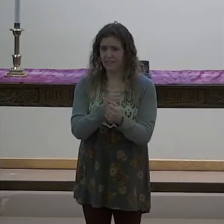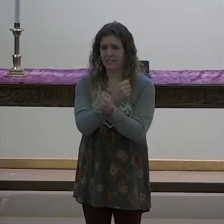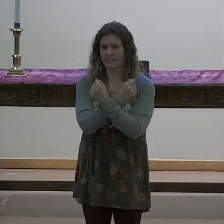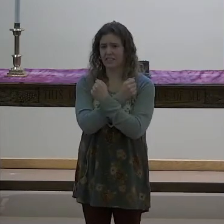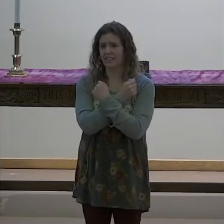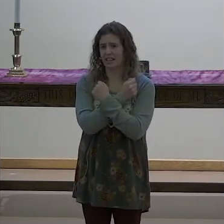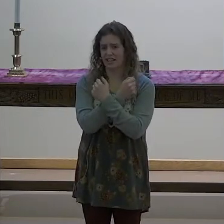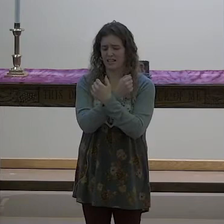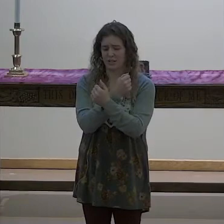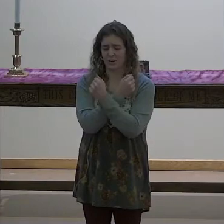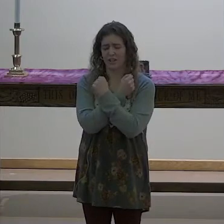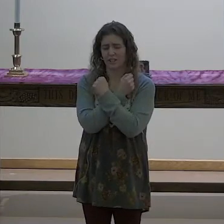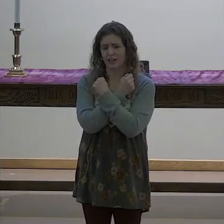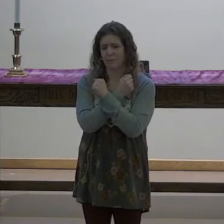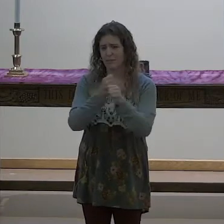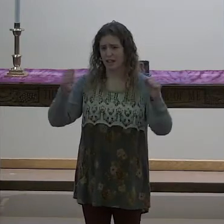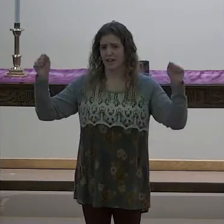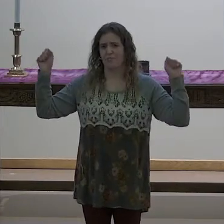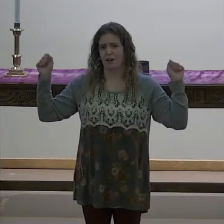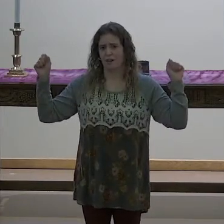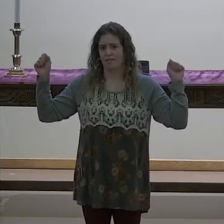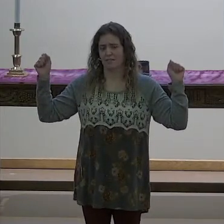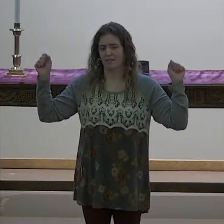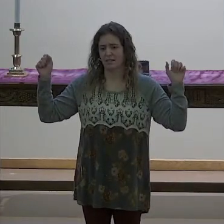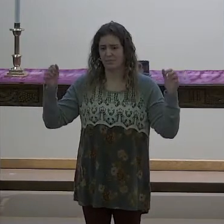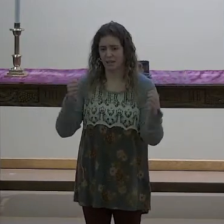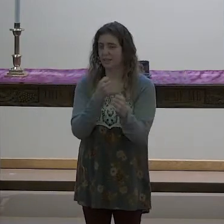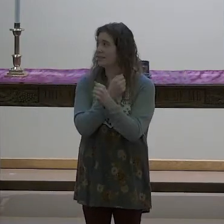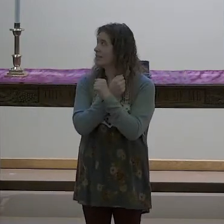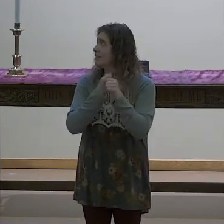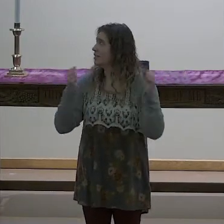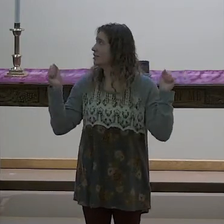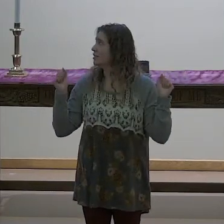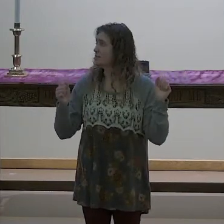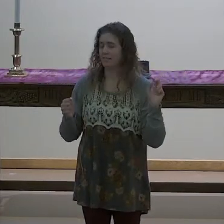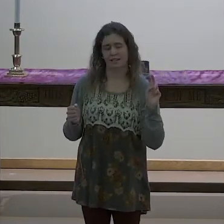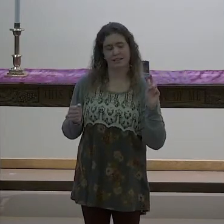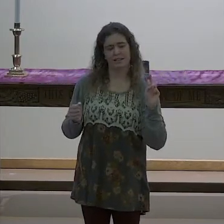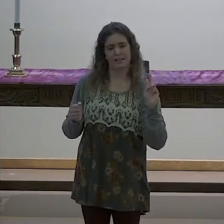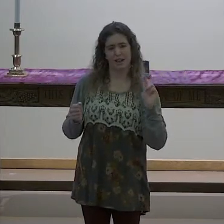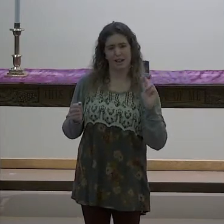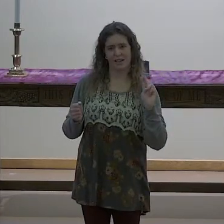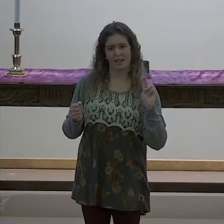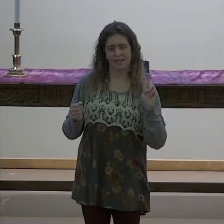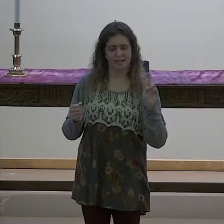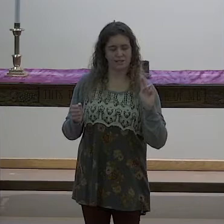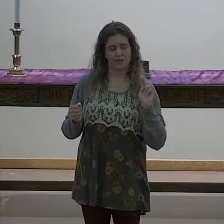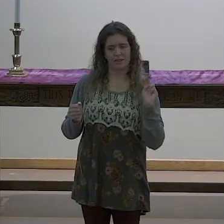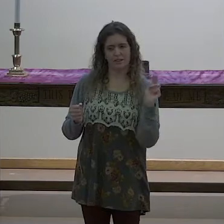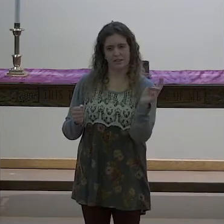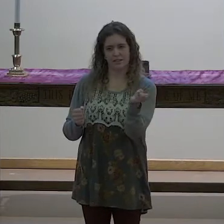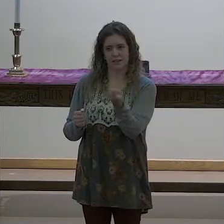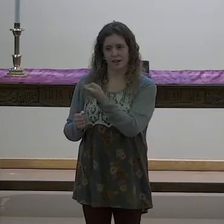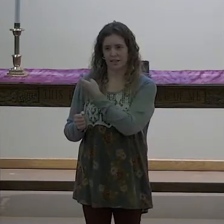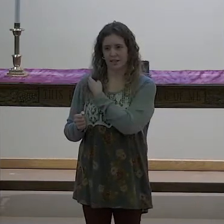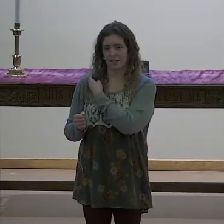Deliver is you cross your arms and you bring them out but deliver then us is the two fingers. Us